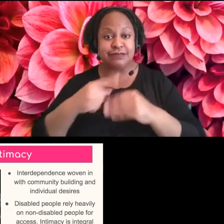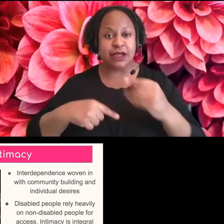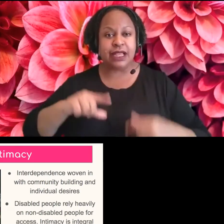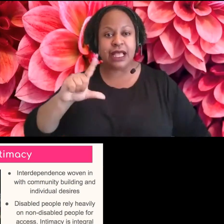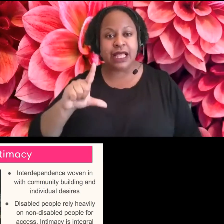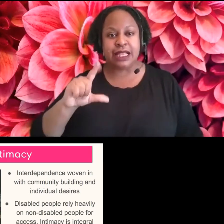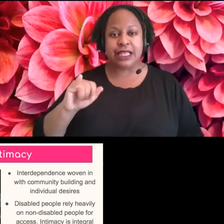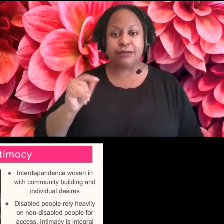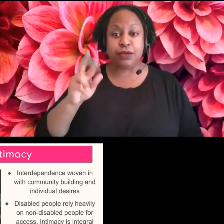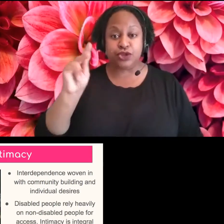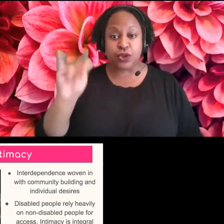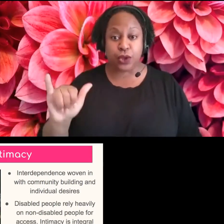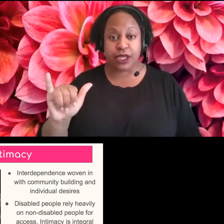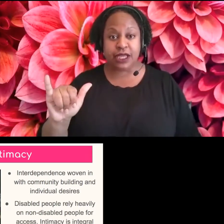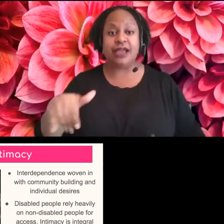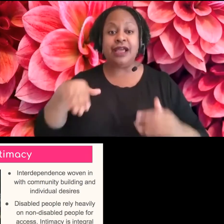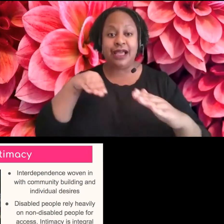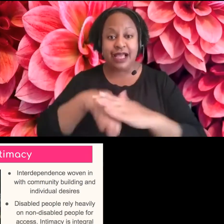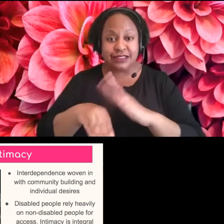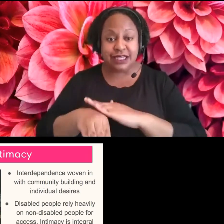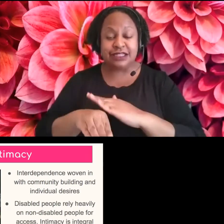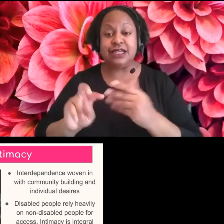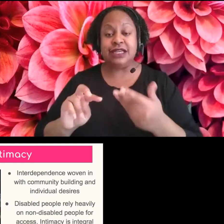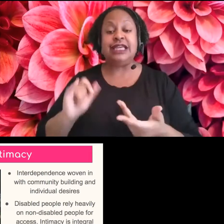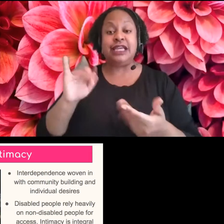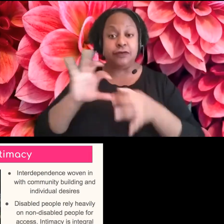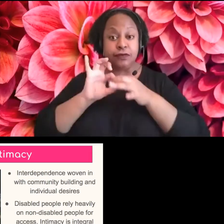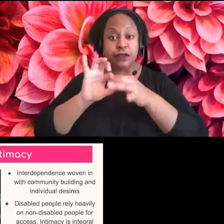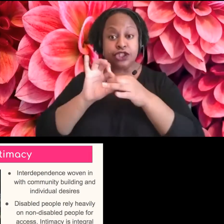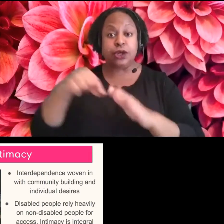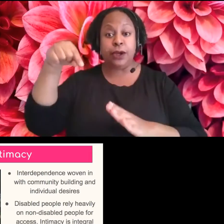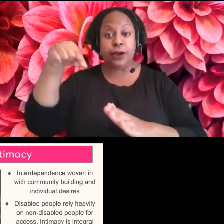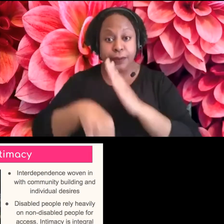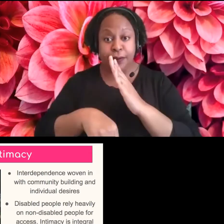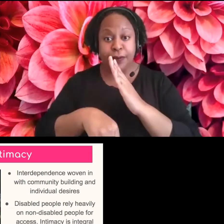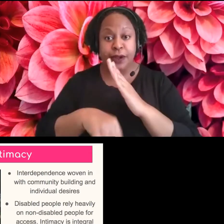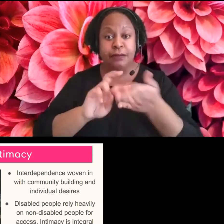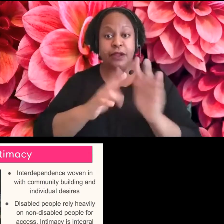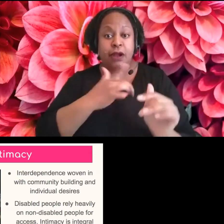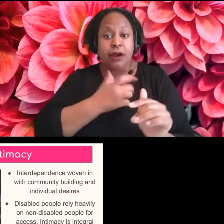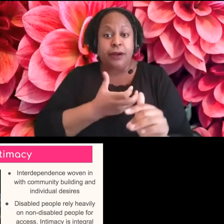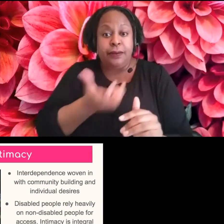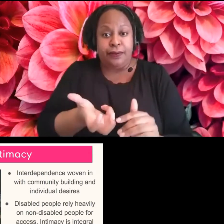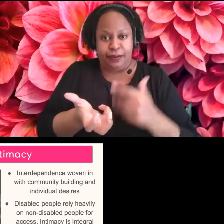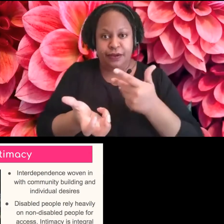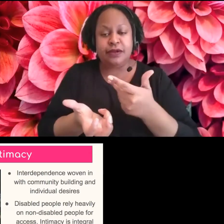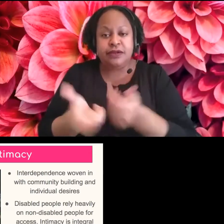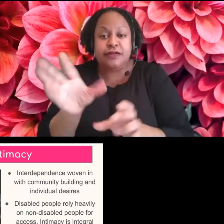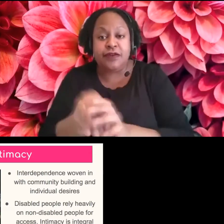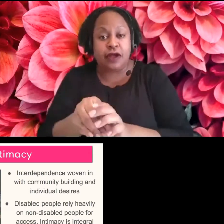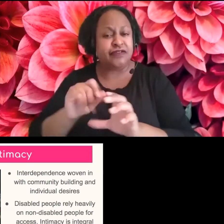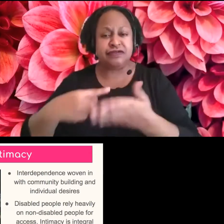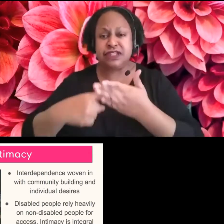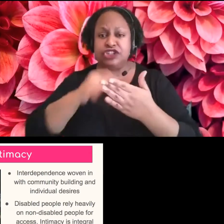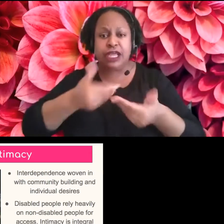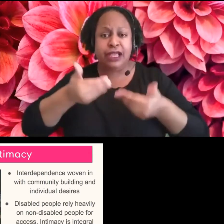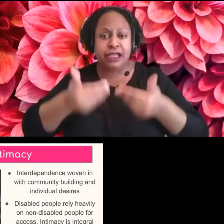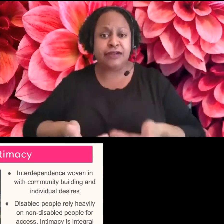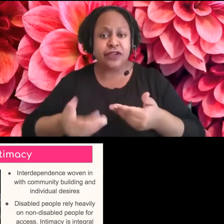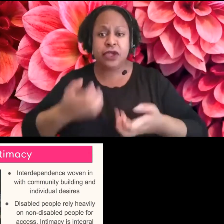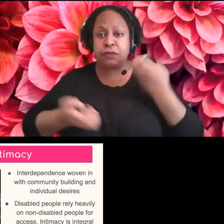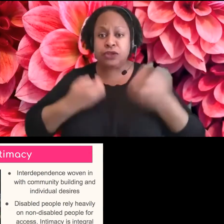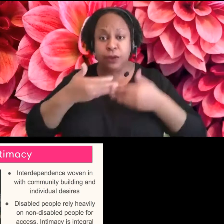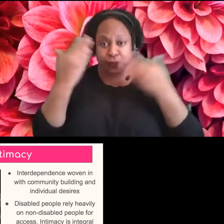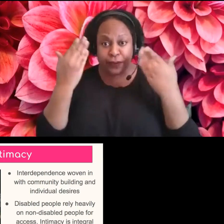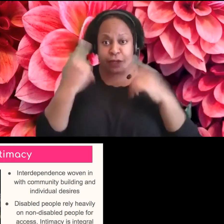automatically puts more heart in the practice, even if the conversations themselves aren't heavy or emotional and that interdependence